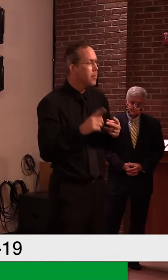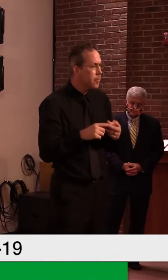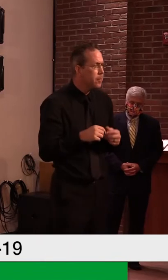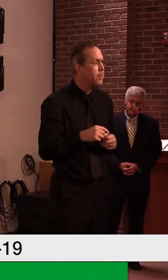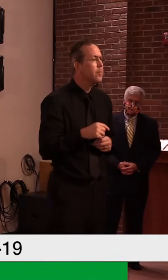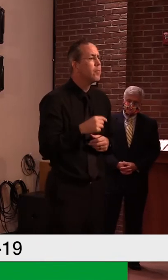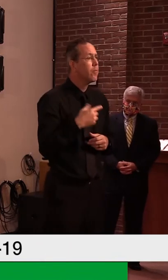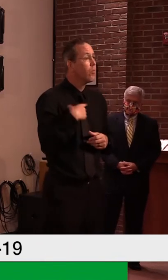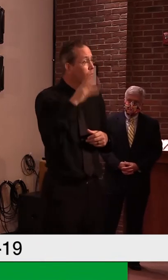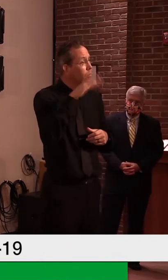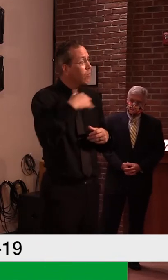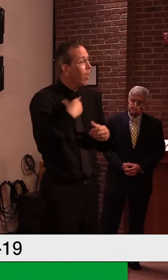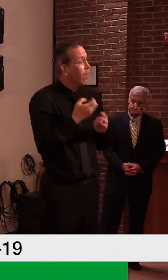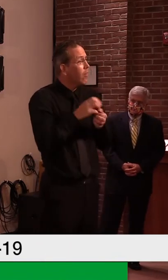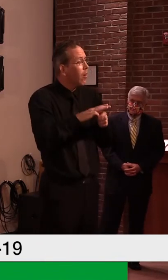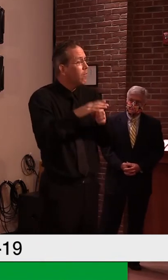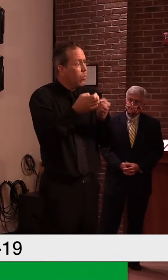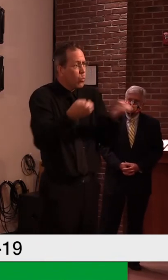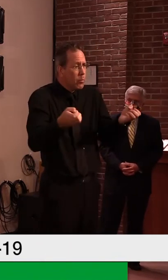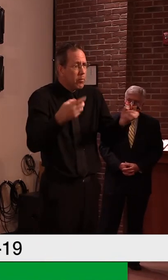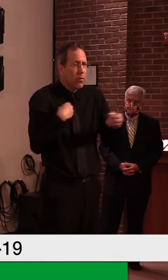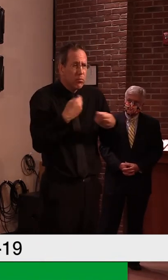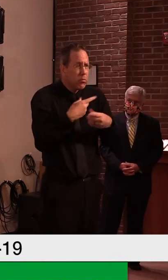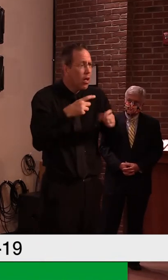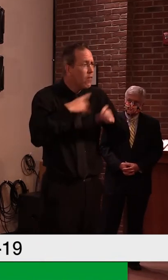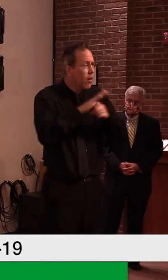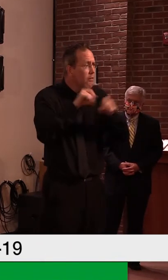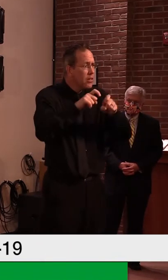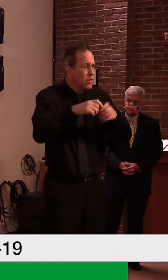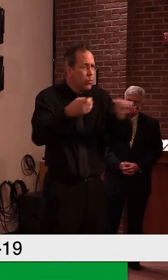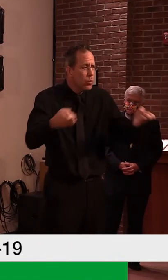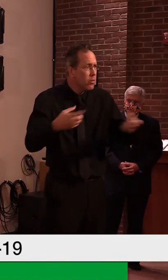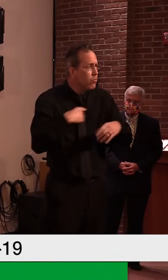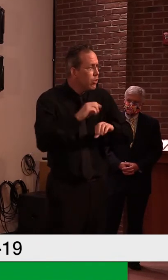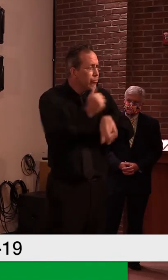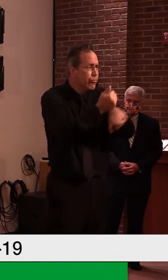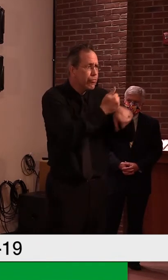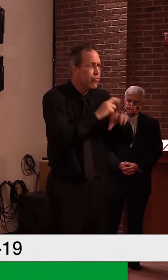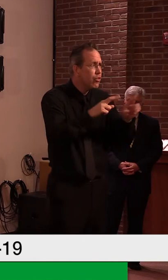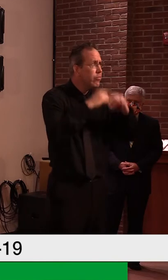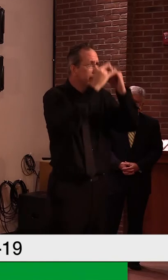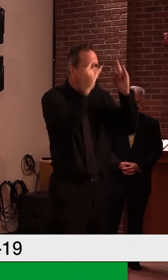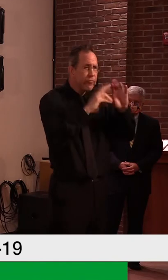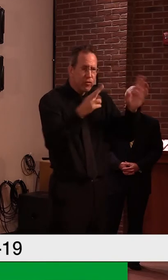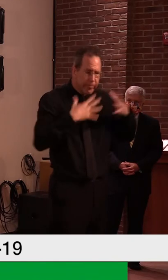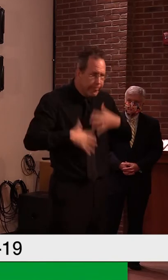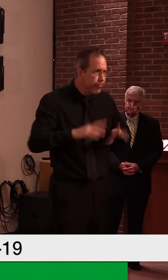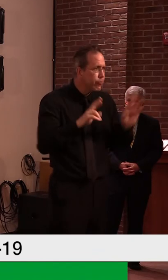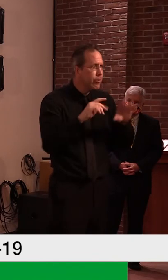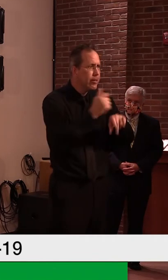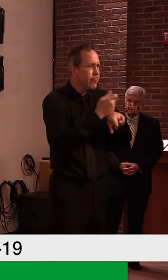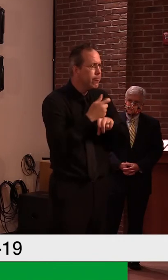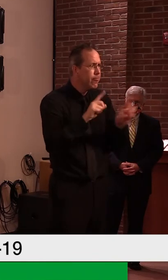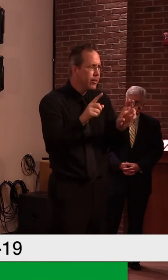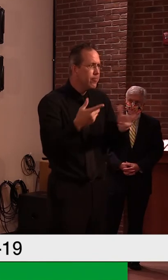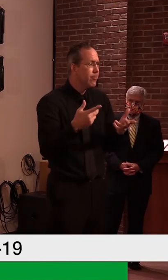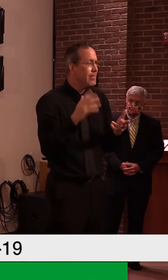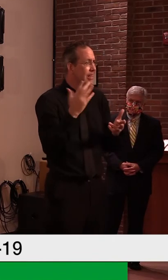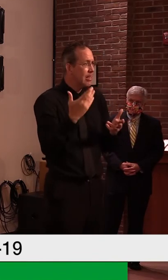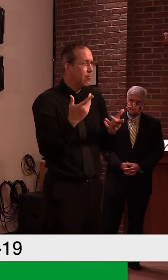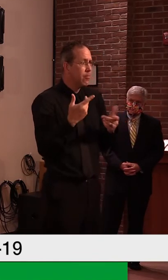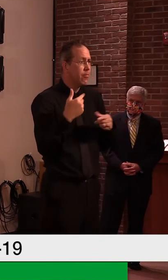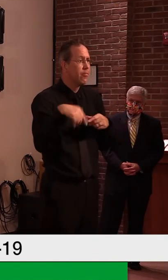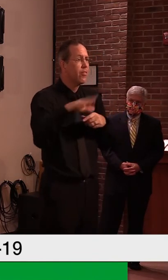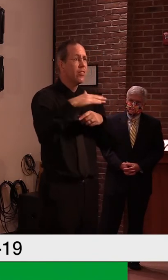uh, at this point in time. But as we've seen, uh, throughout the country, uh, I'm, uh, I'm concerned, uh,